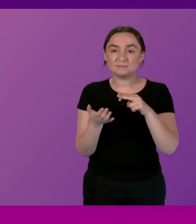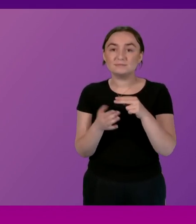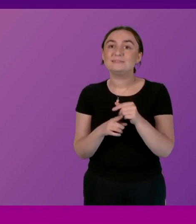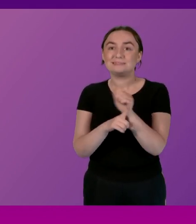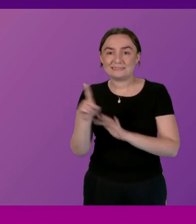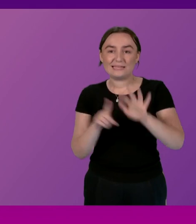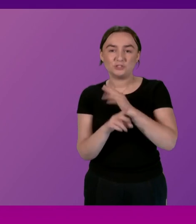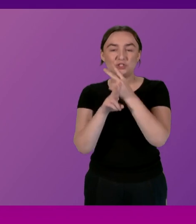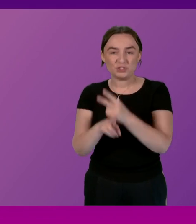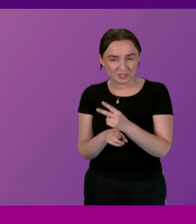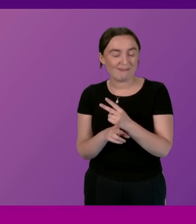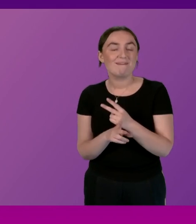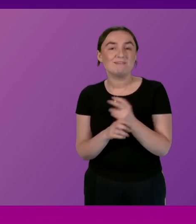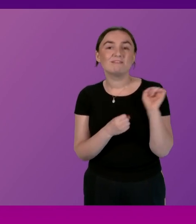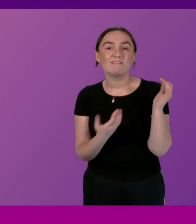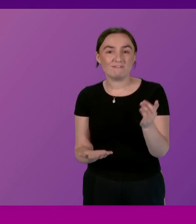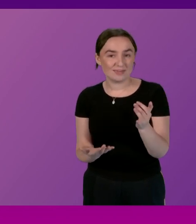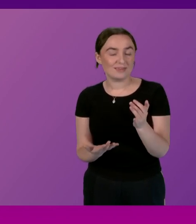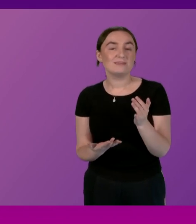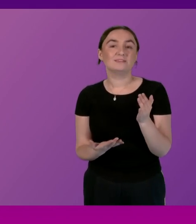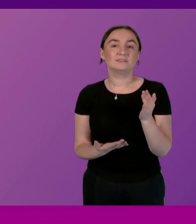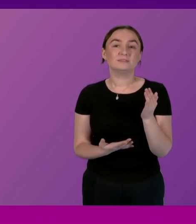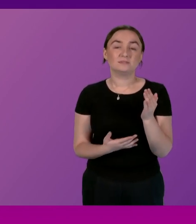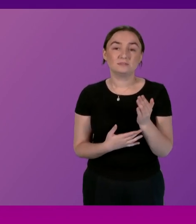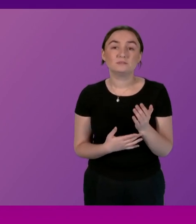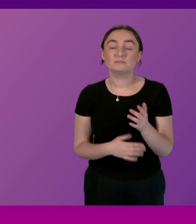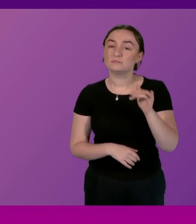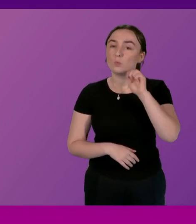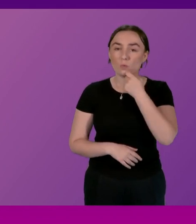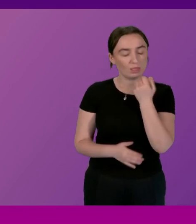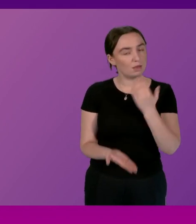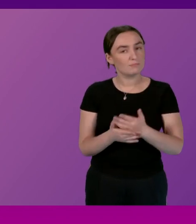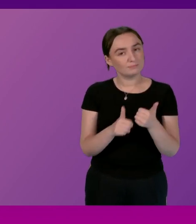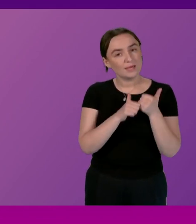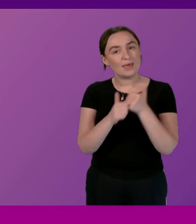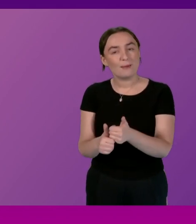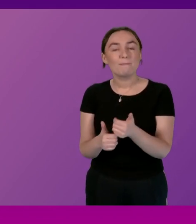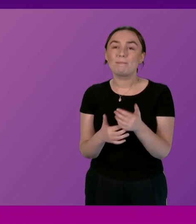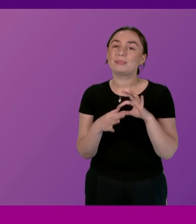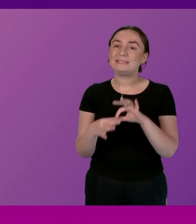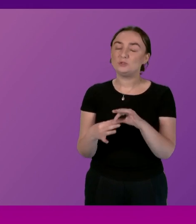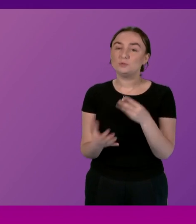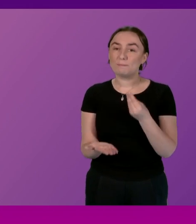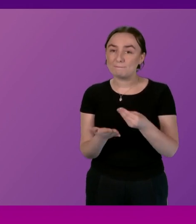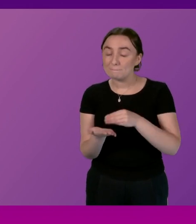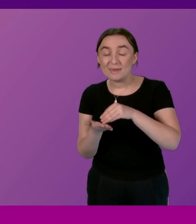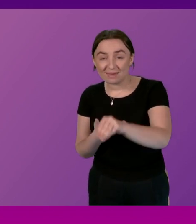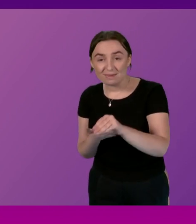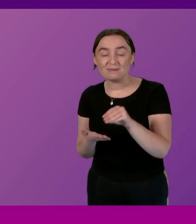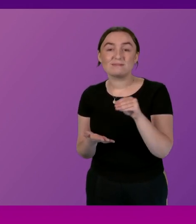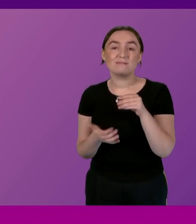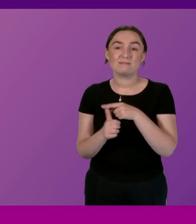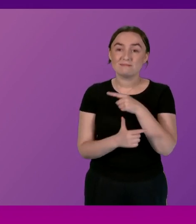panacea to all of the issues that we face in social care but it will greatly help in terms of pay terms and conditions sector of bargaining